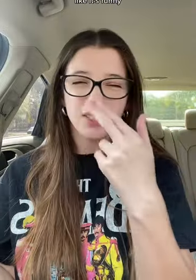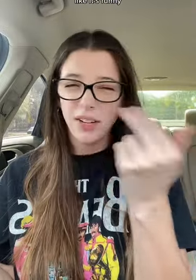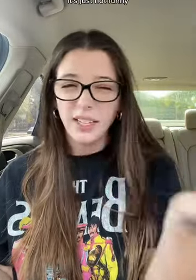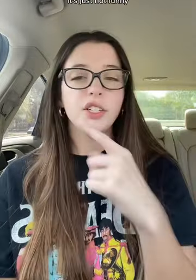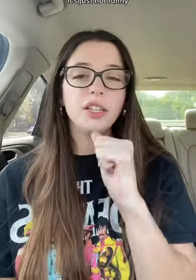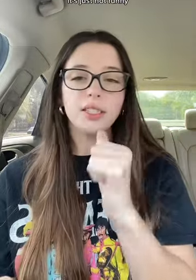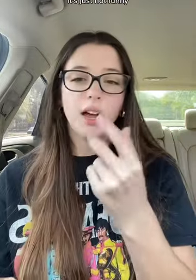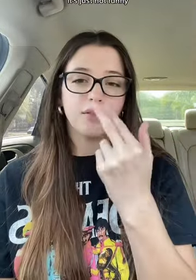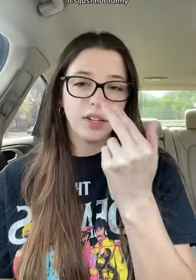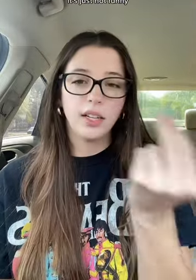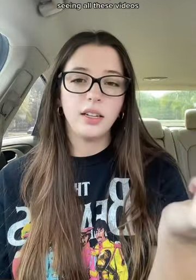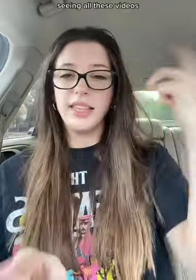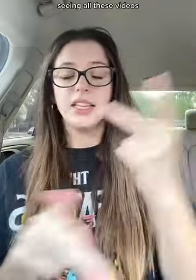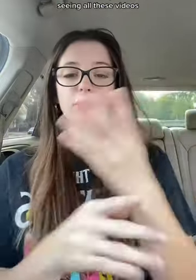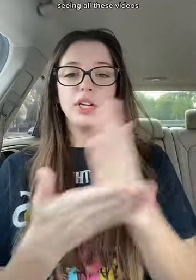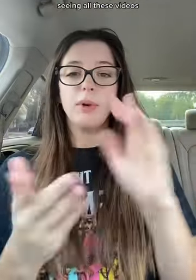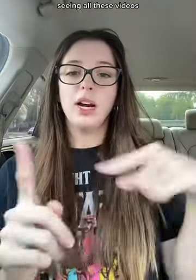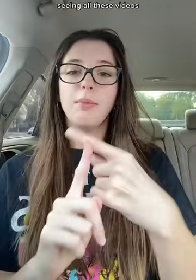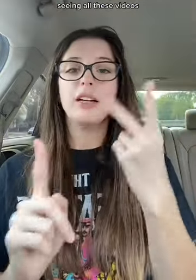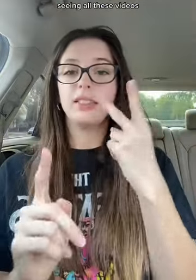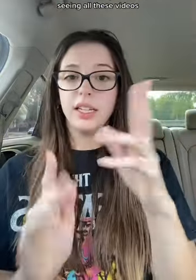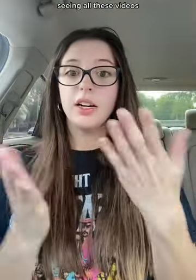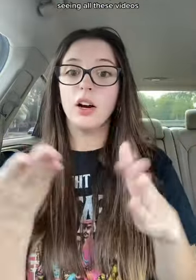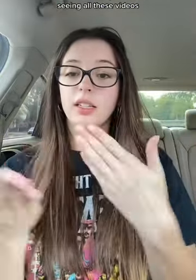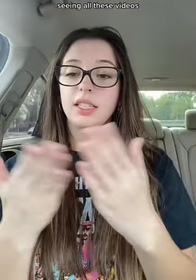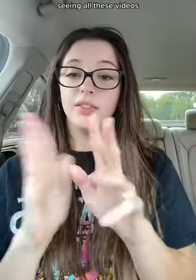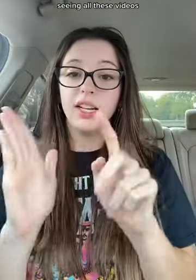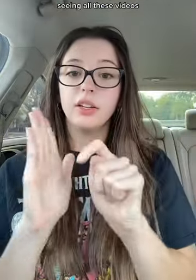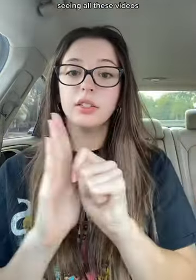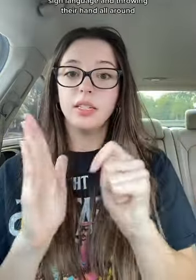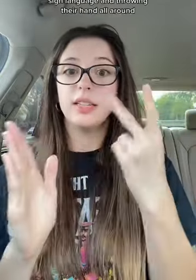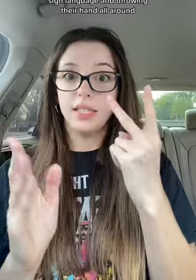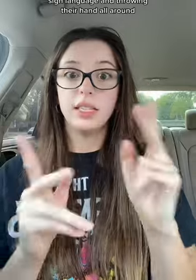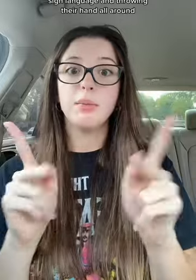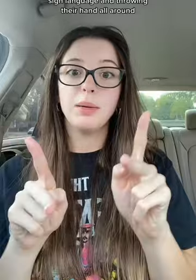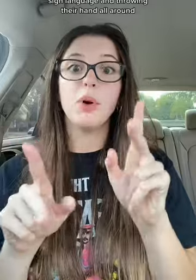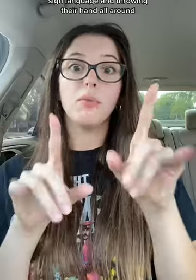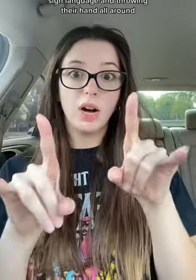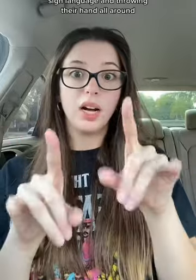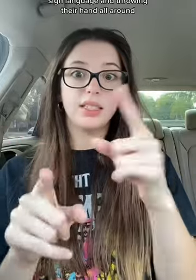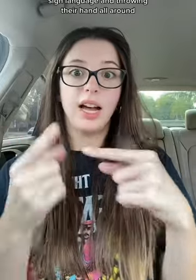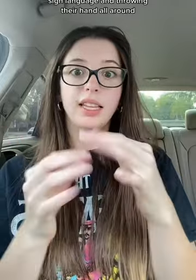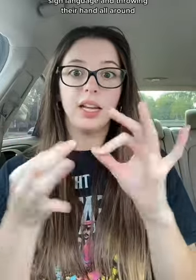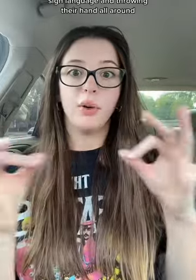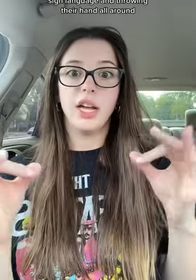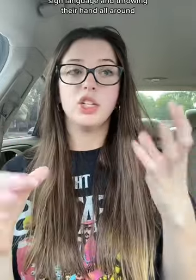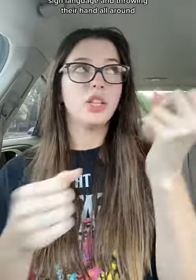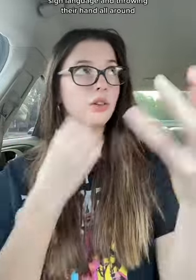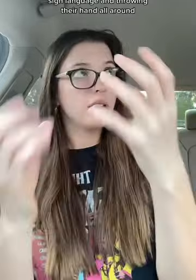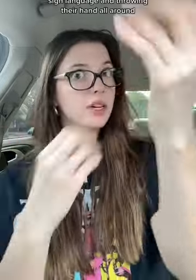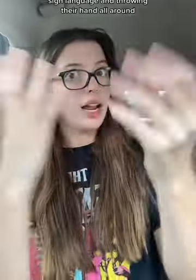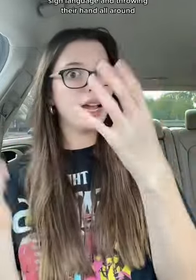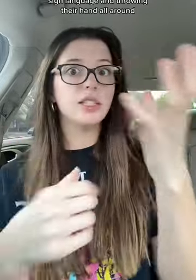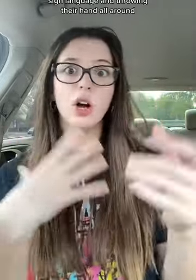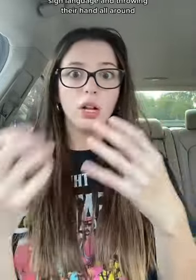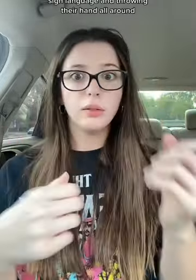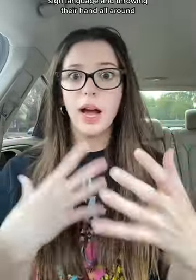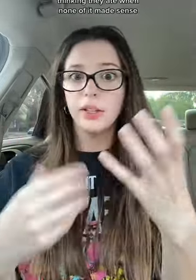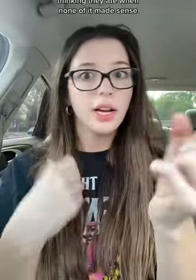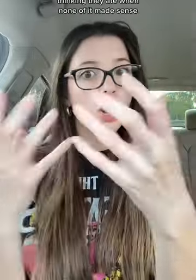funny. It's just not funny. I think the worst part about seeing all these videos is seeing the people mock sign language and throwing their hands all around, like, all